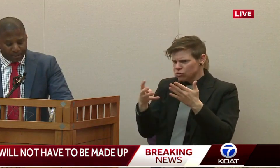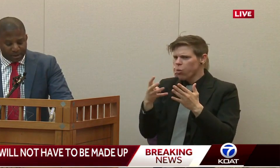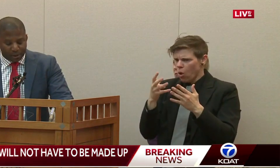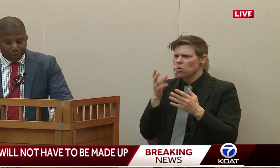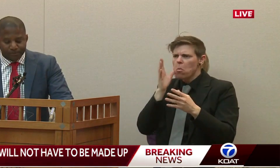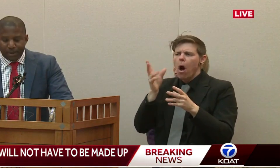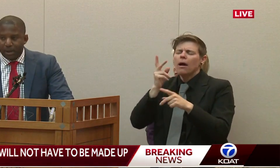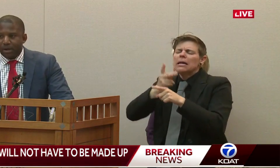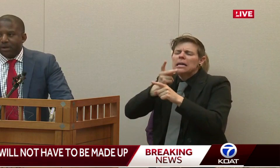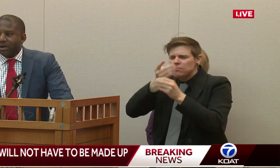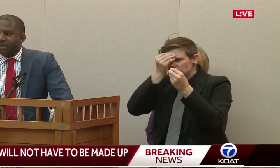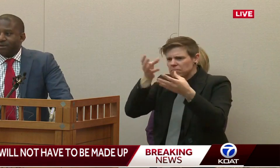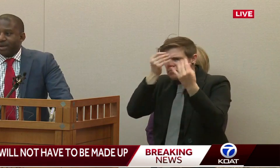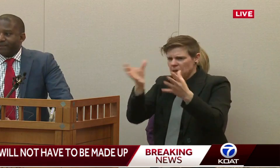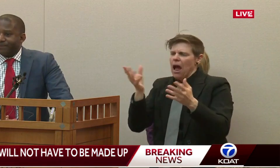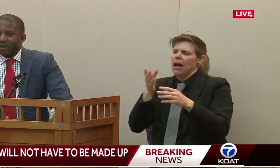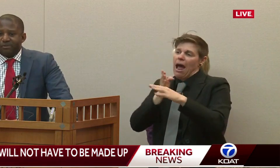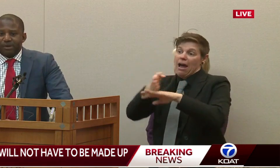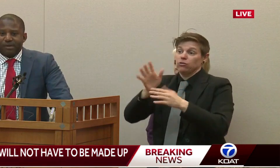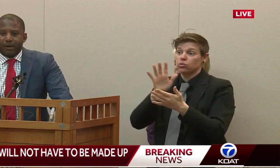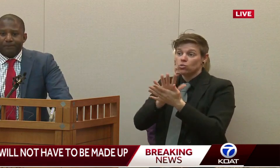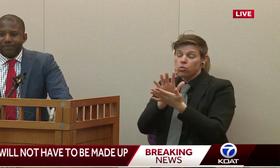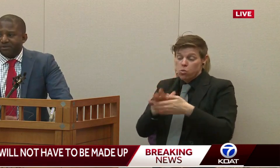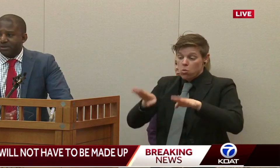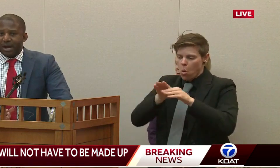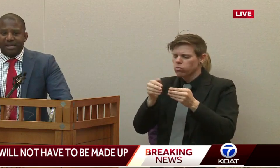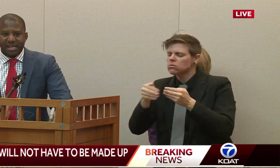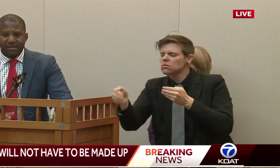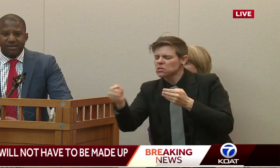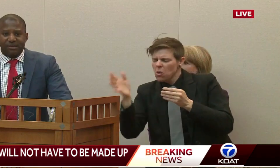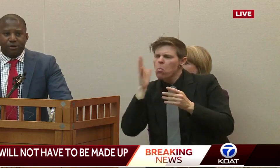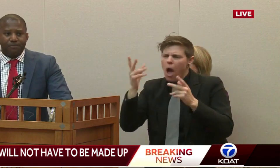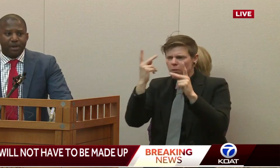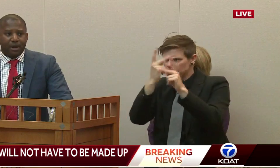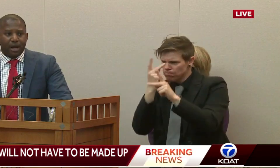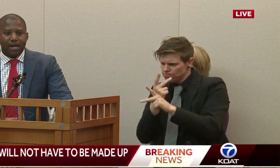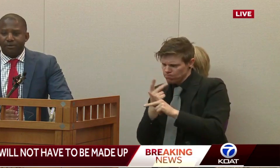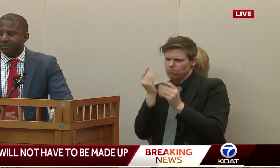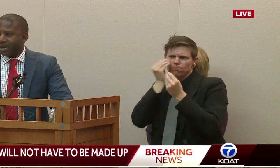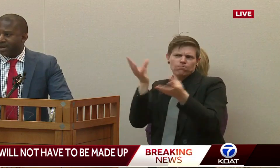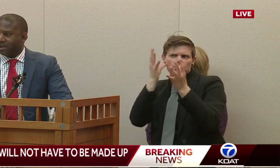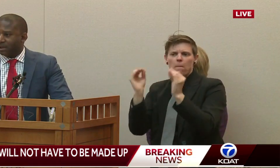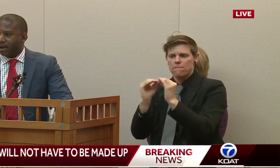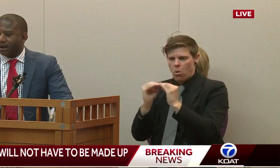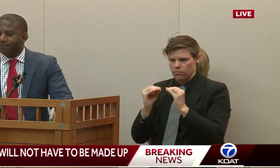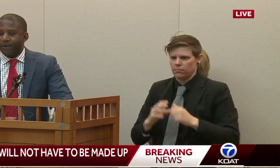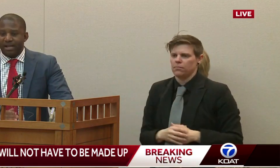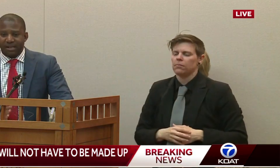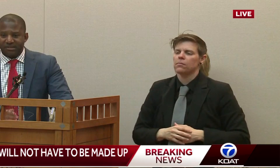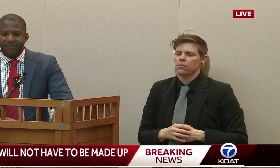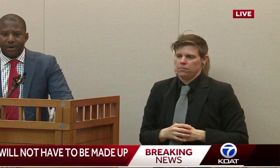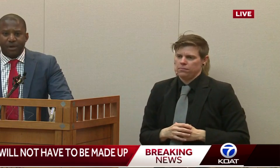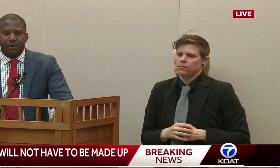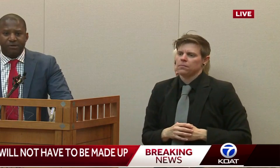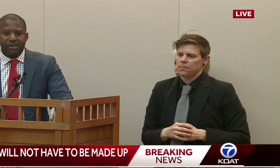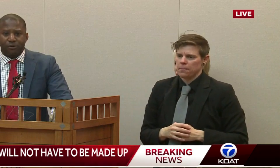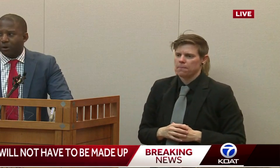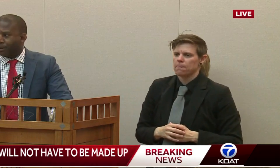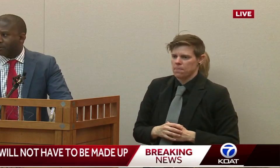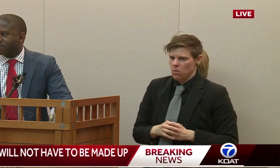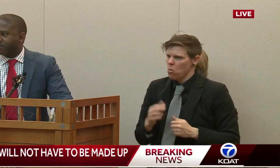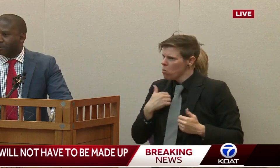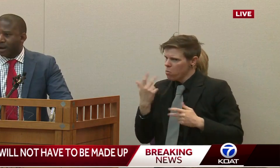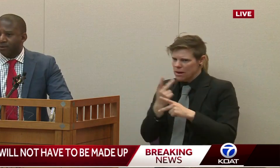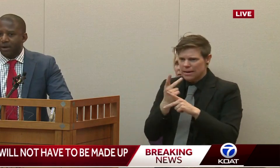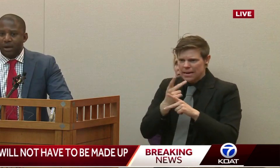following the closure. So again, this was this was not an easy decision. It was made by listening very closely